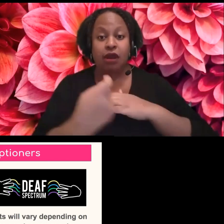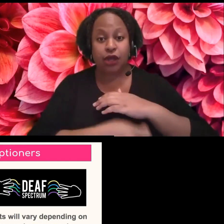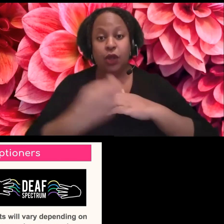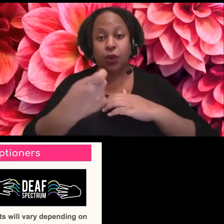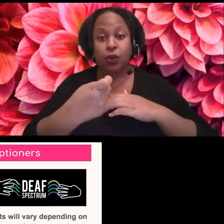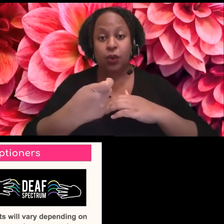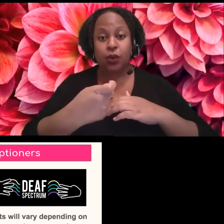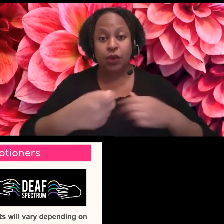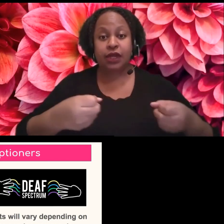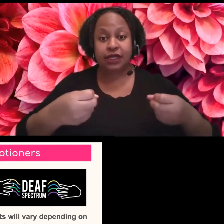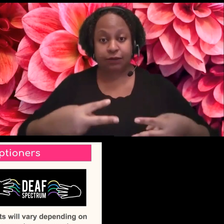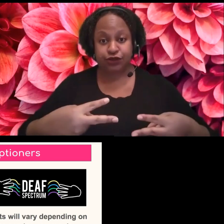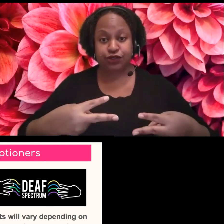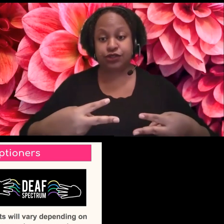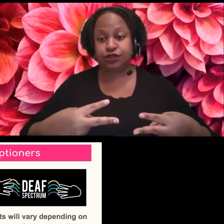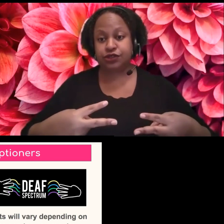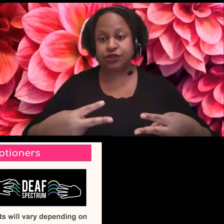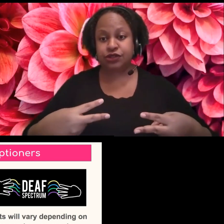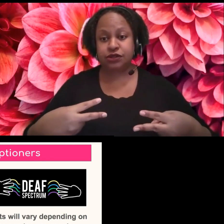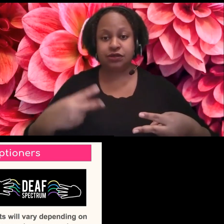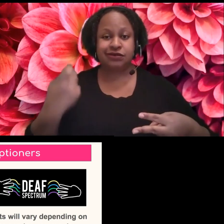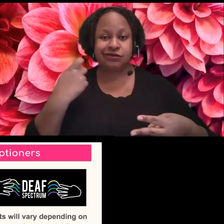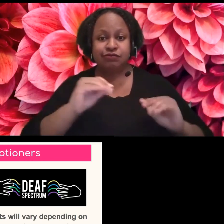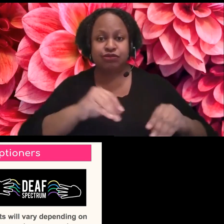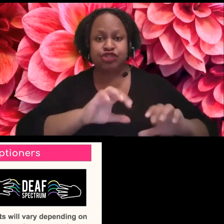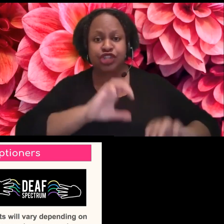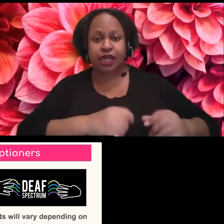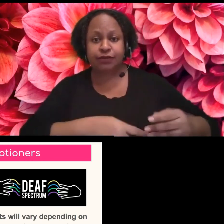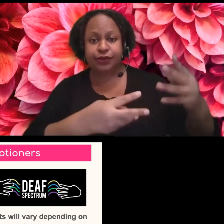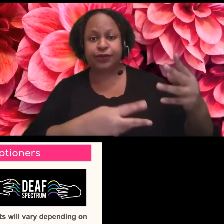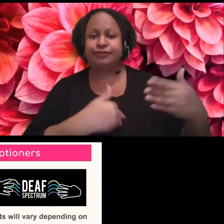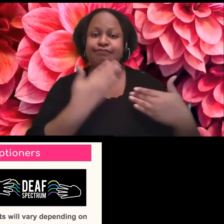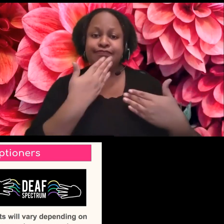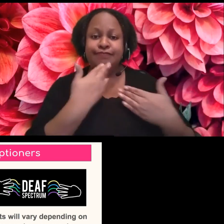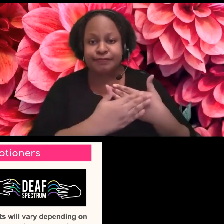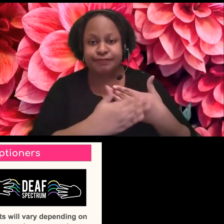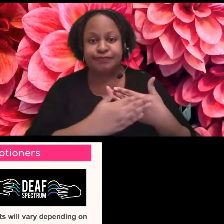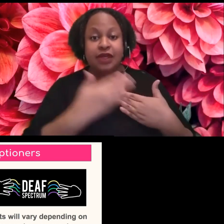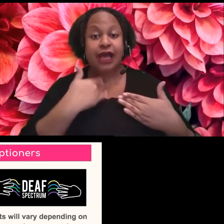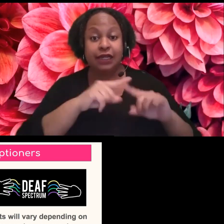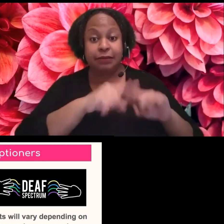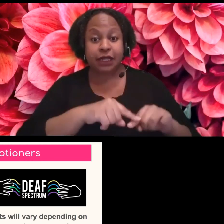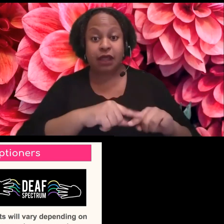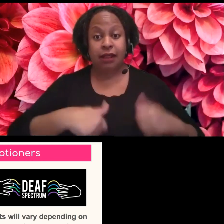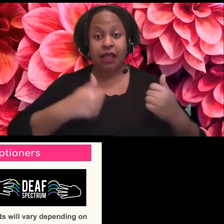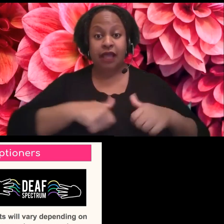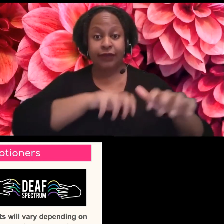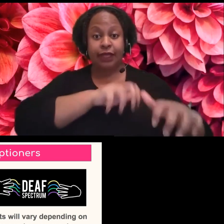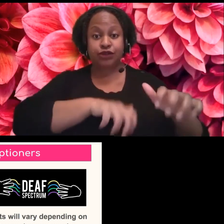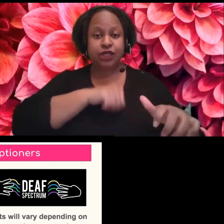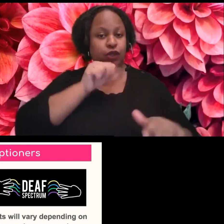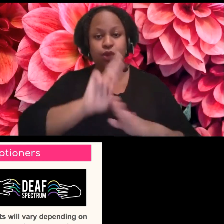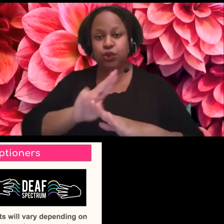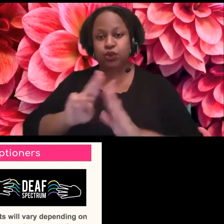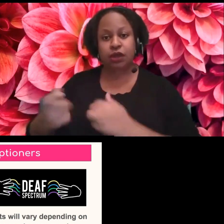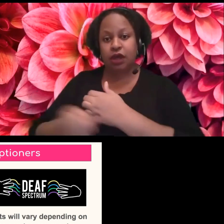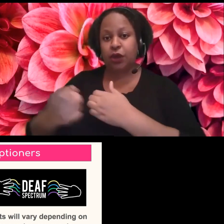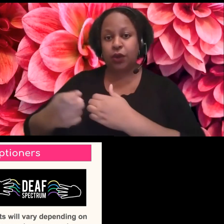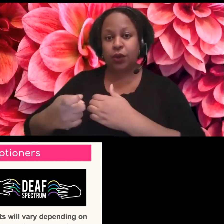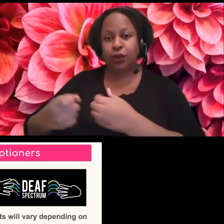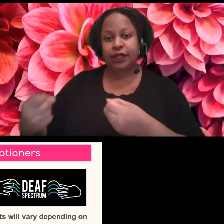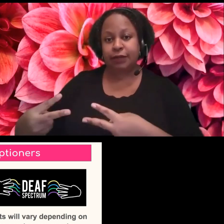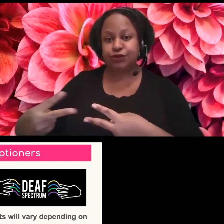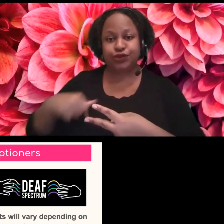really genuinely thank you everyone for, um, reaching in because I tend to rely on live captioners. So I don't use the auto captioning too much.